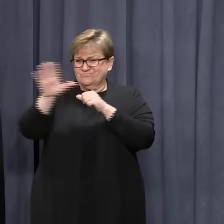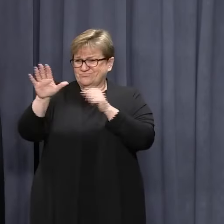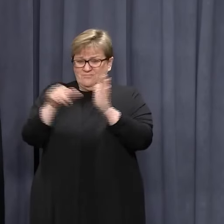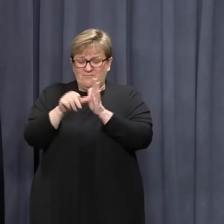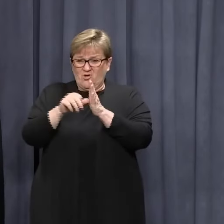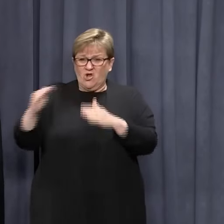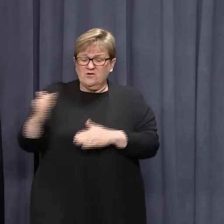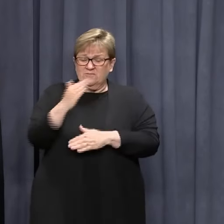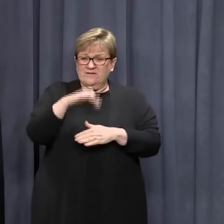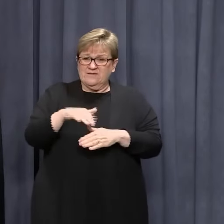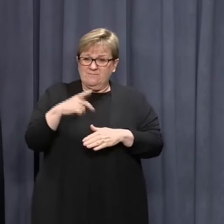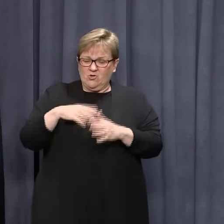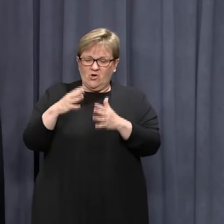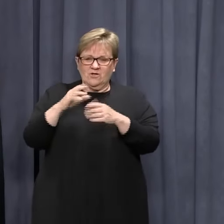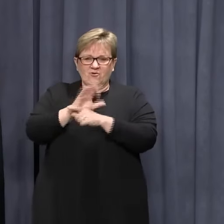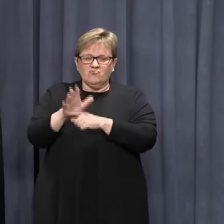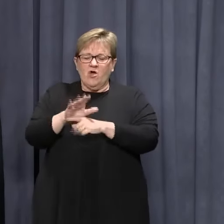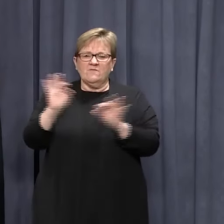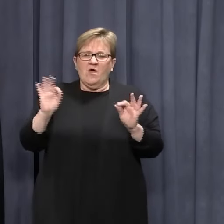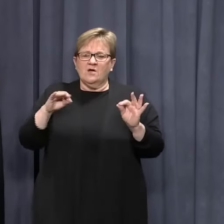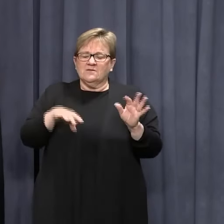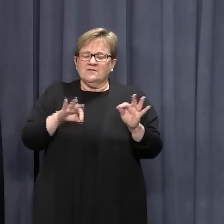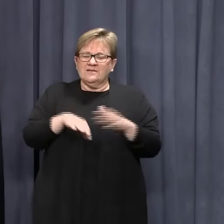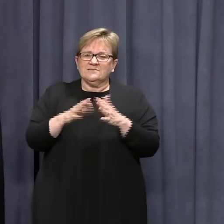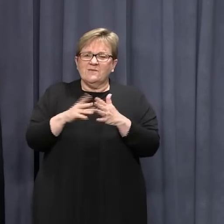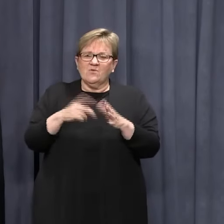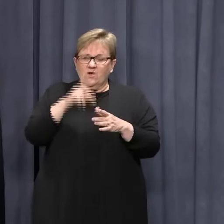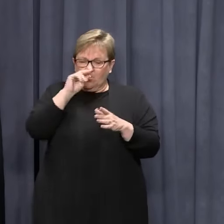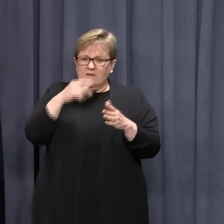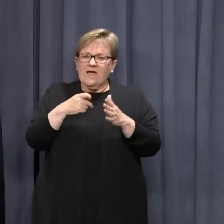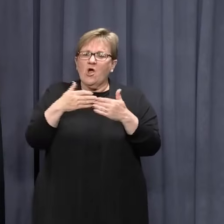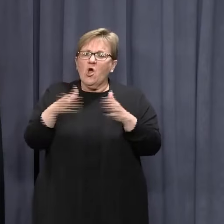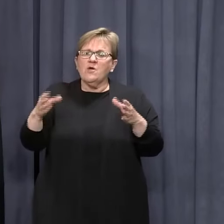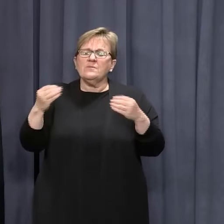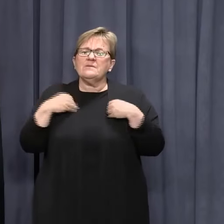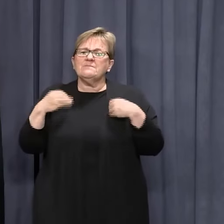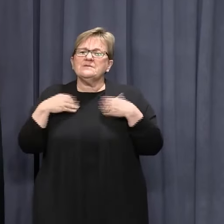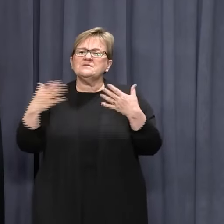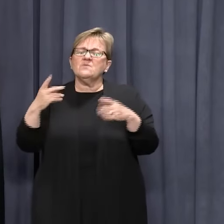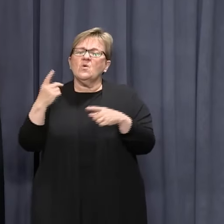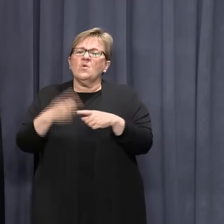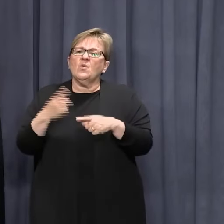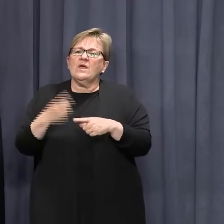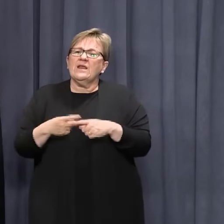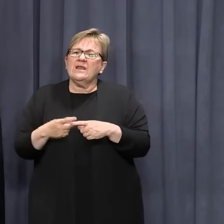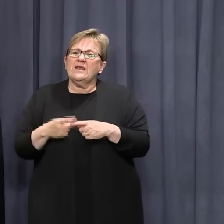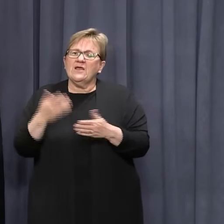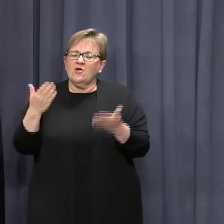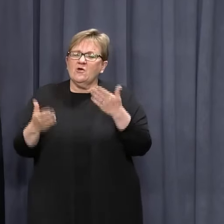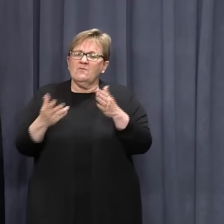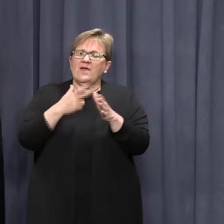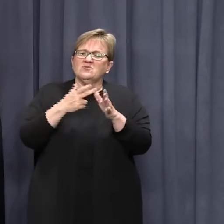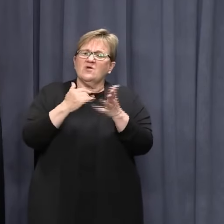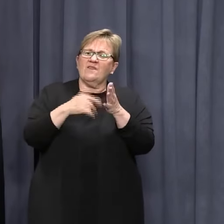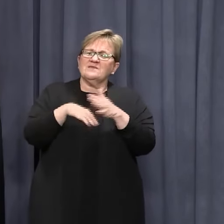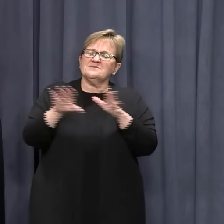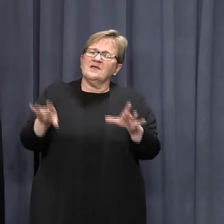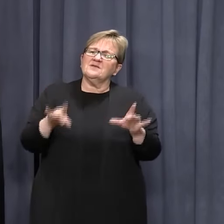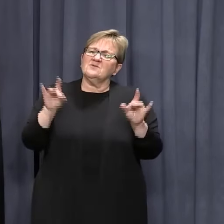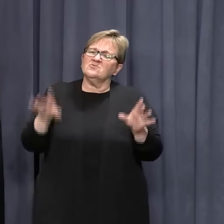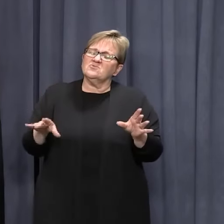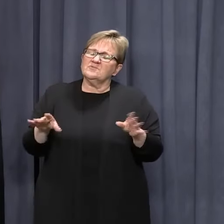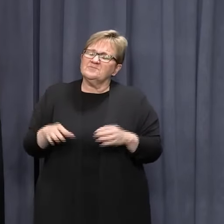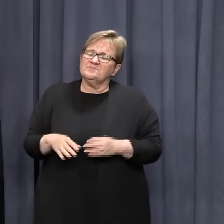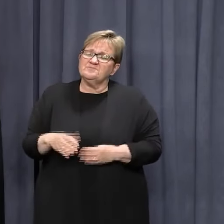the nation because we kept COVID out. And we're able to reopen businesses far more quickly than any other state in Australia. So